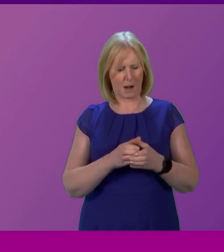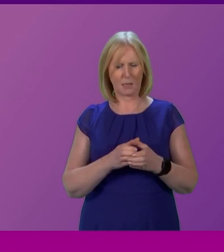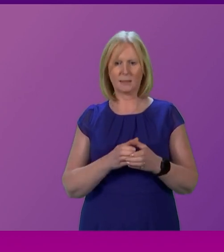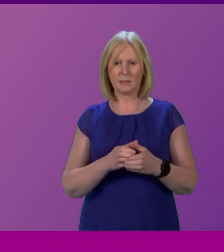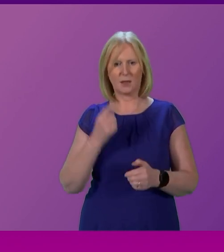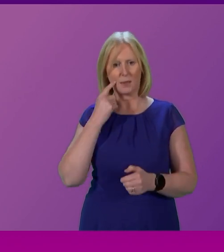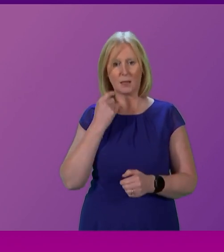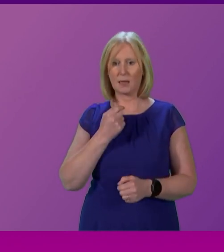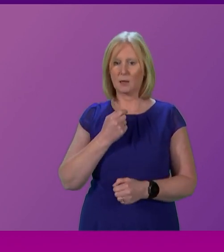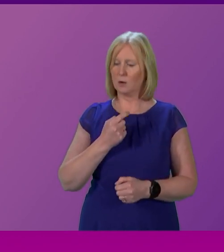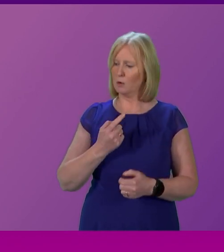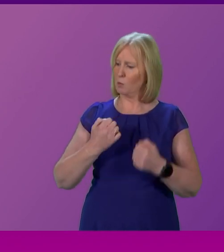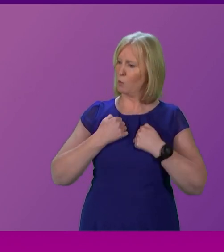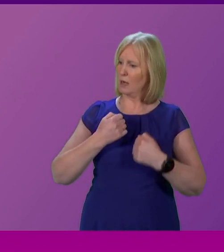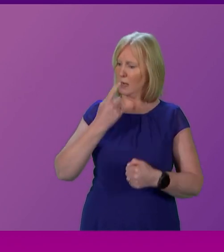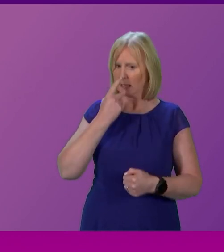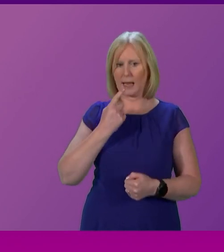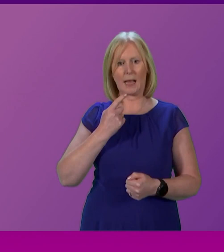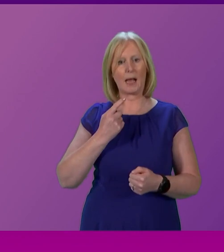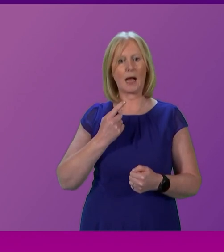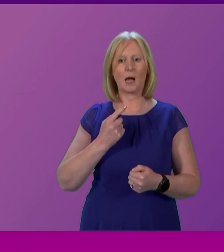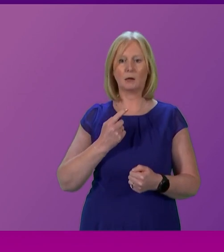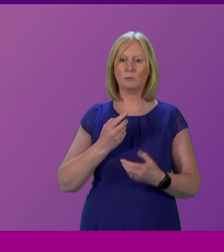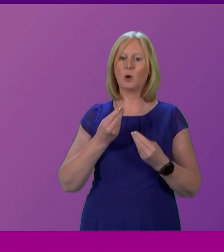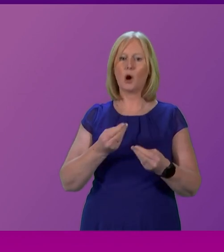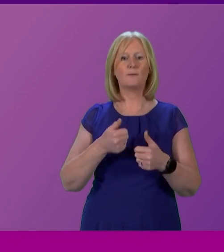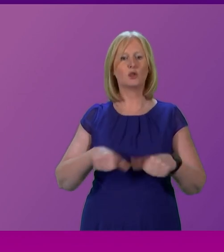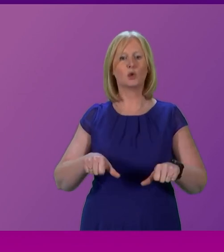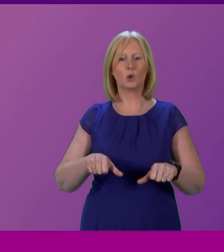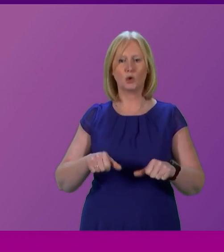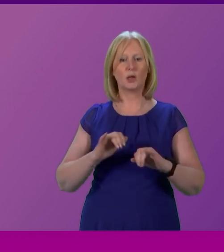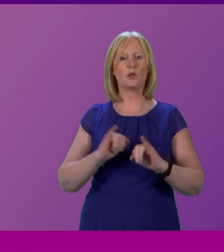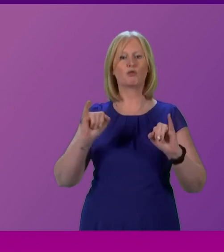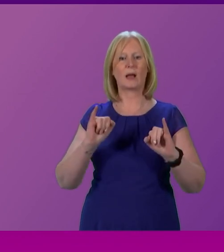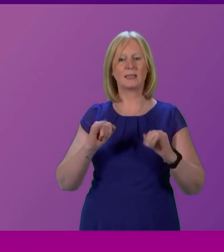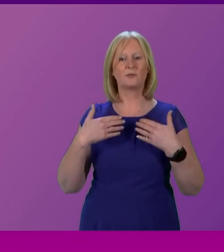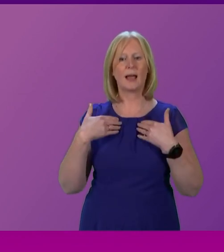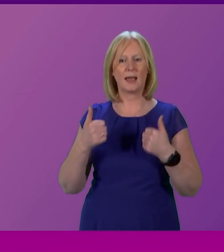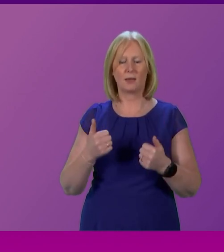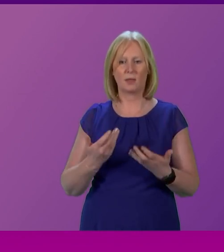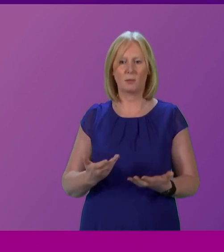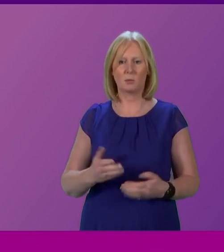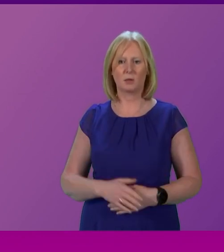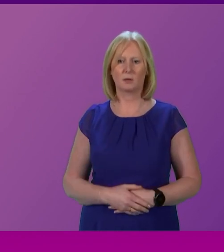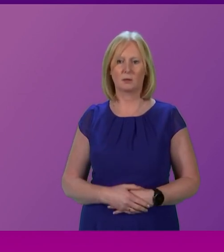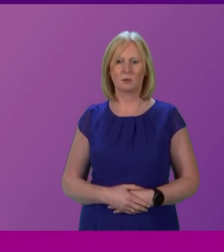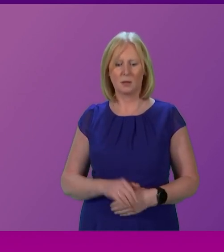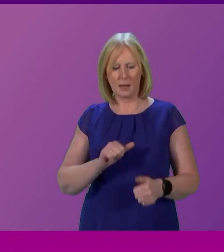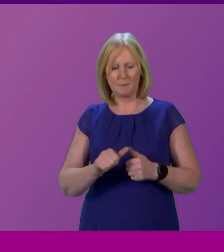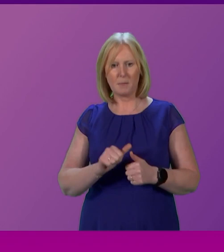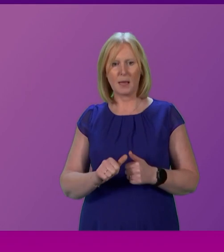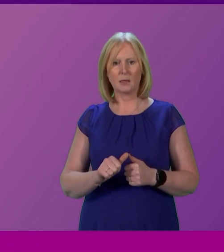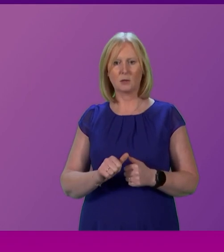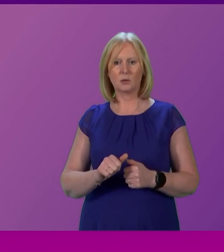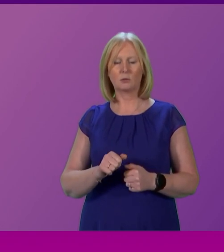say we and we alone can now offer a solution to the crisis which is now evolving on health? Would it not be far better to listen to people like